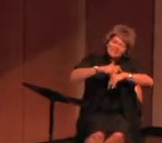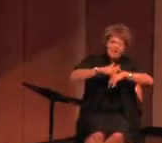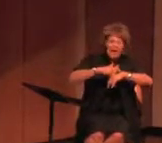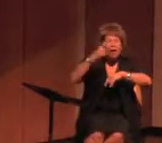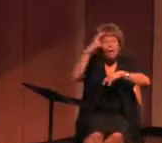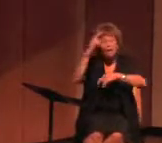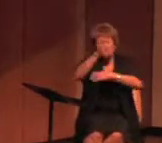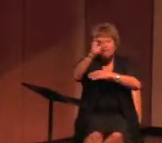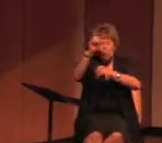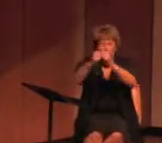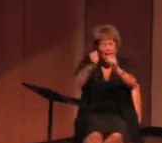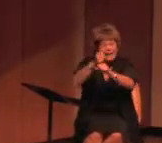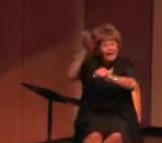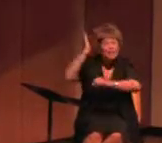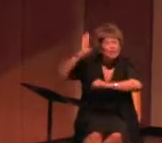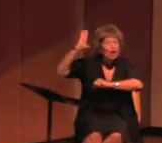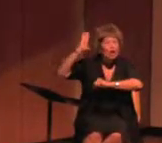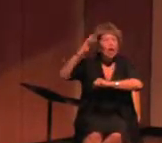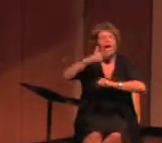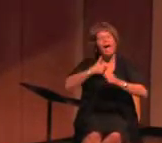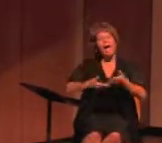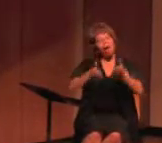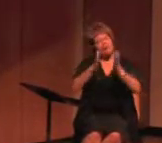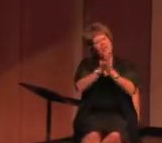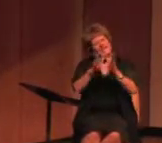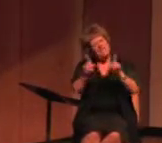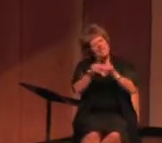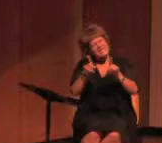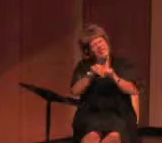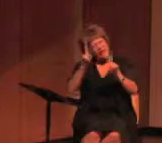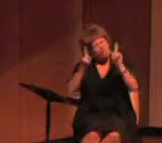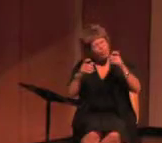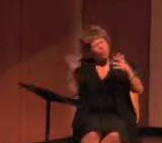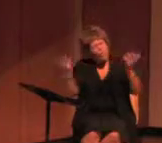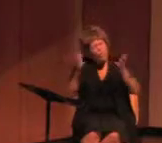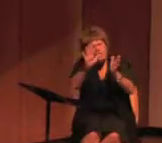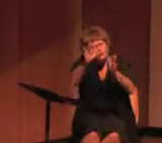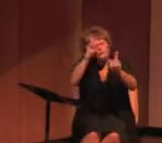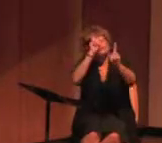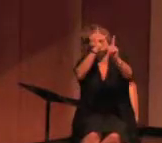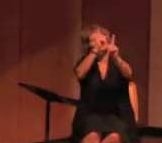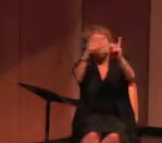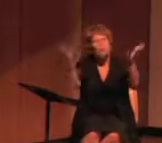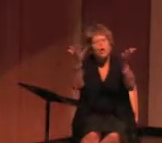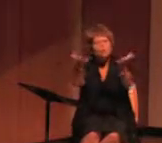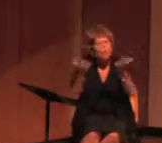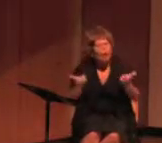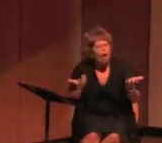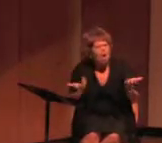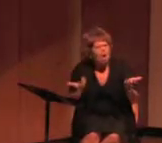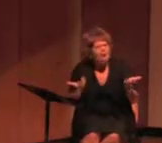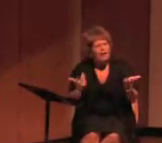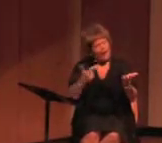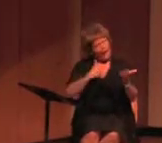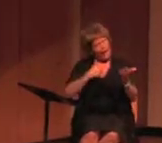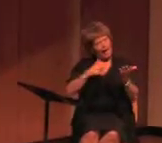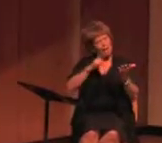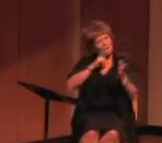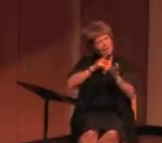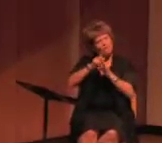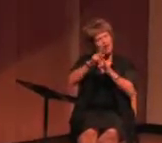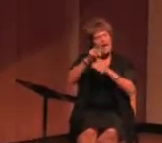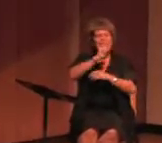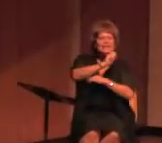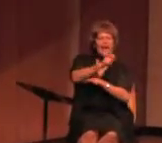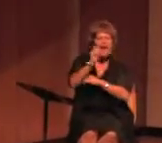14 years ago, I was asked the same question. What is your ambition? What is it that you want to be? I want to be a professional